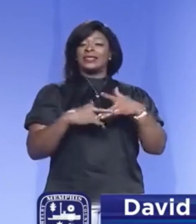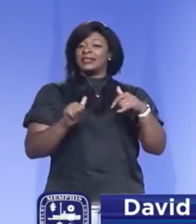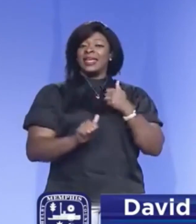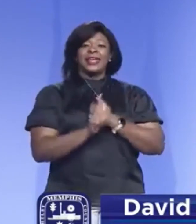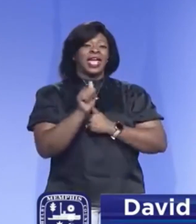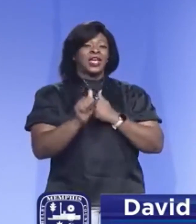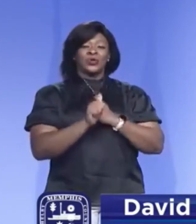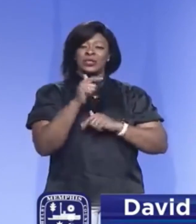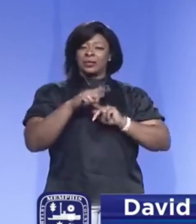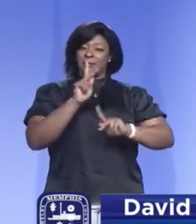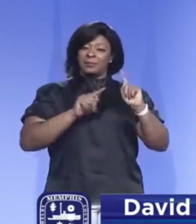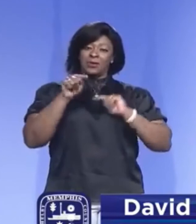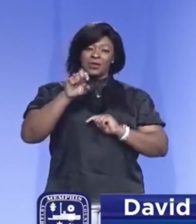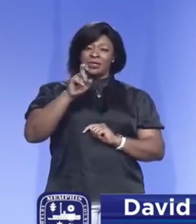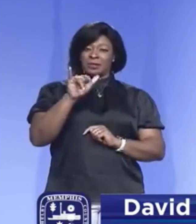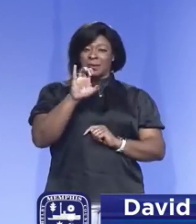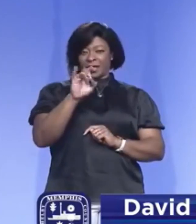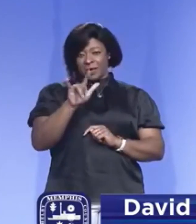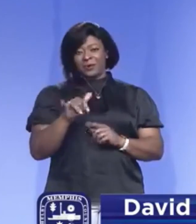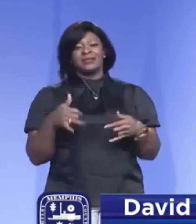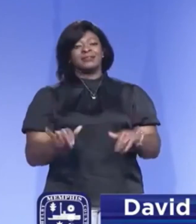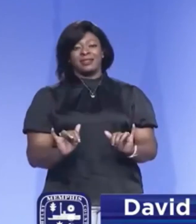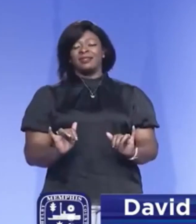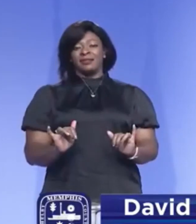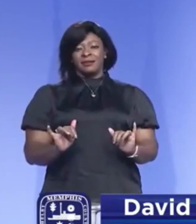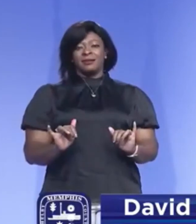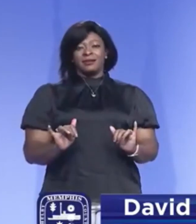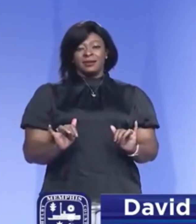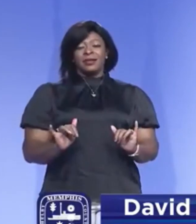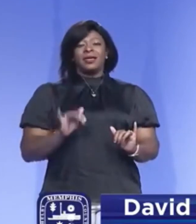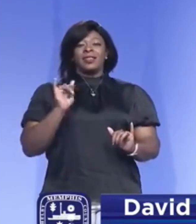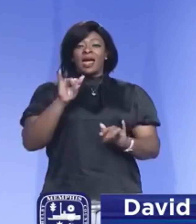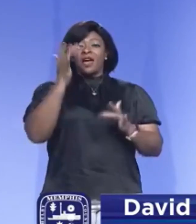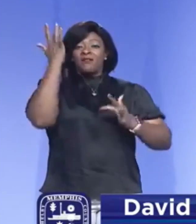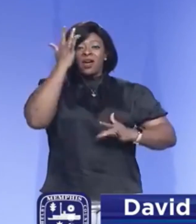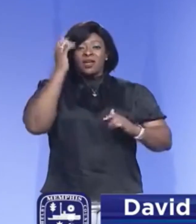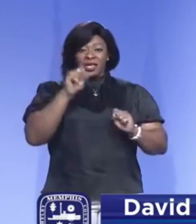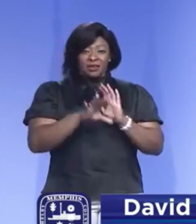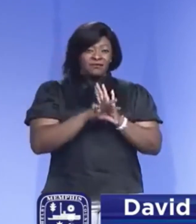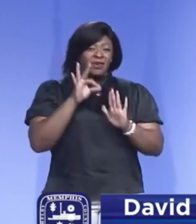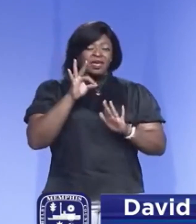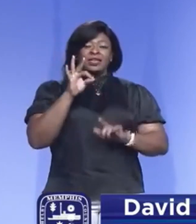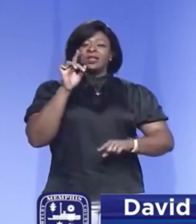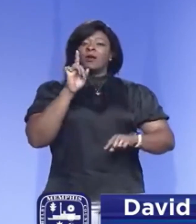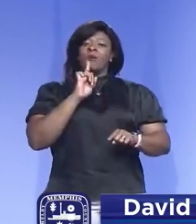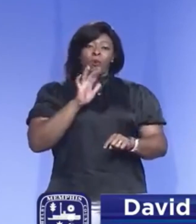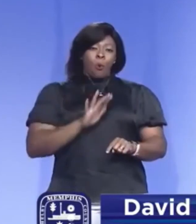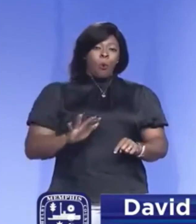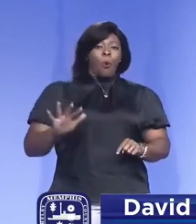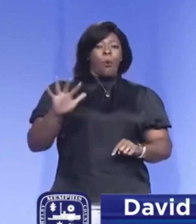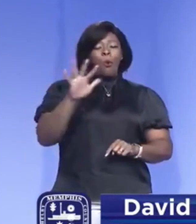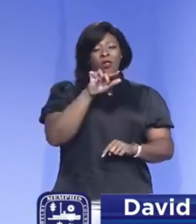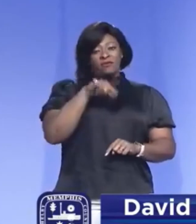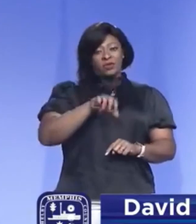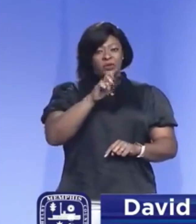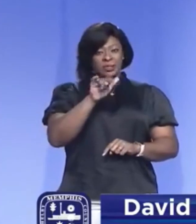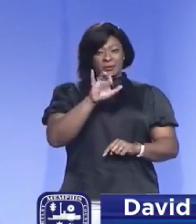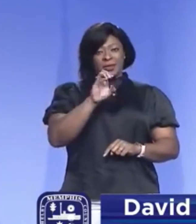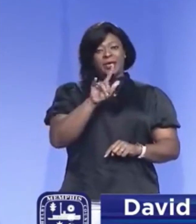people of shelby county and that the virus can be found in virtually all parts of shelby county